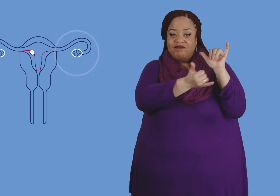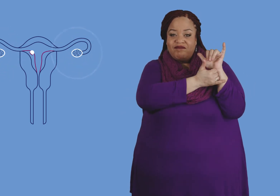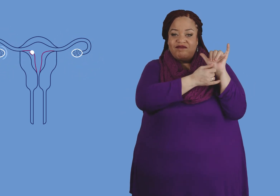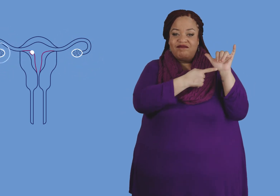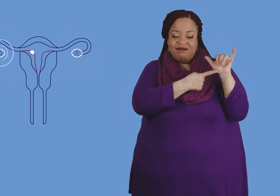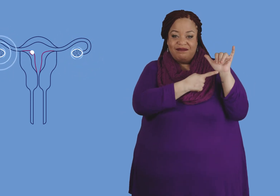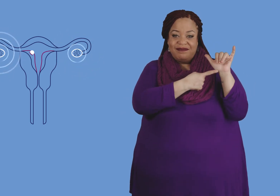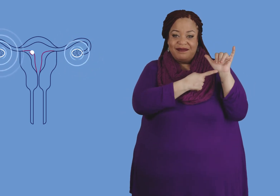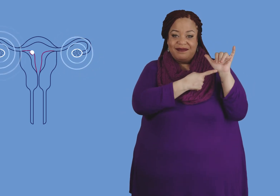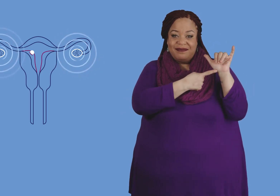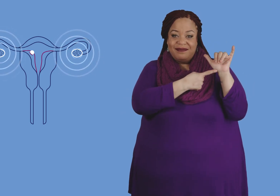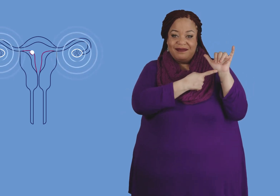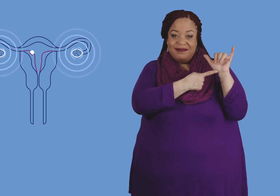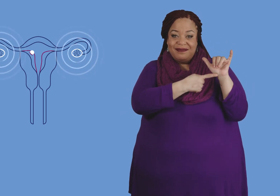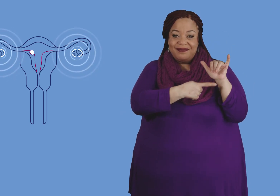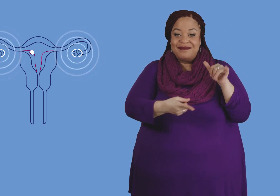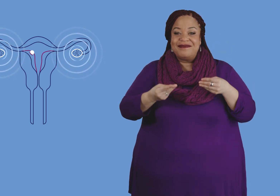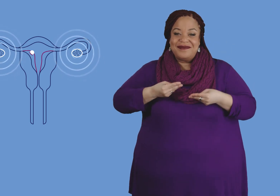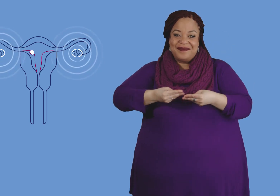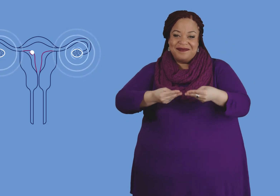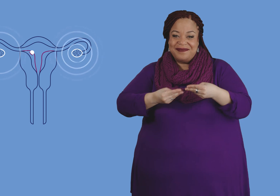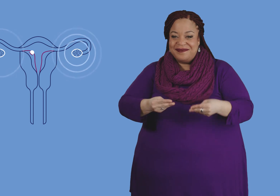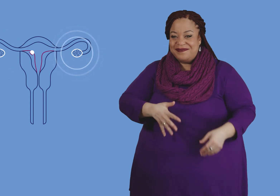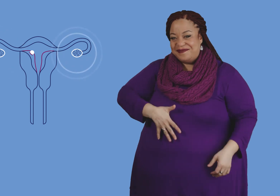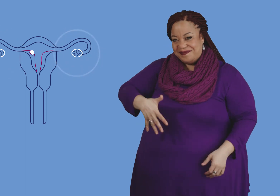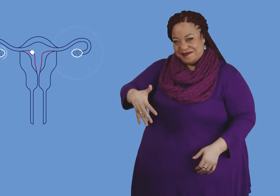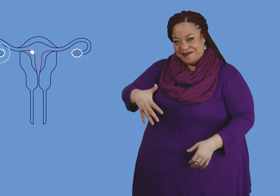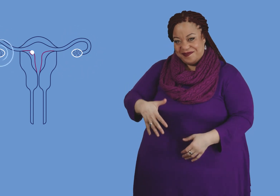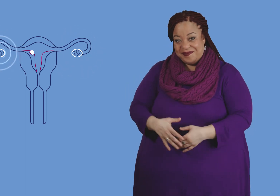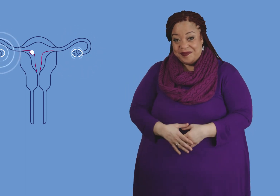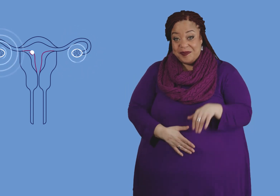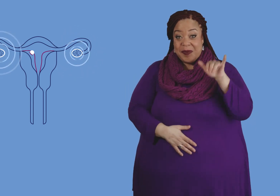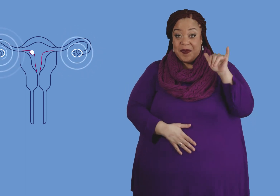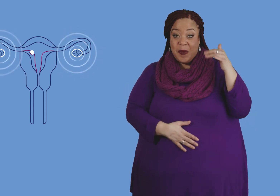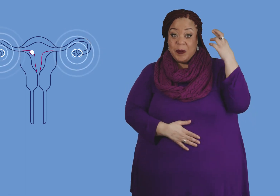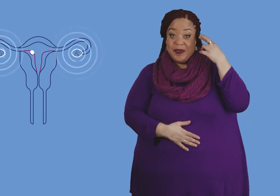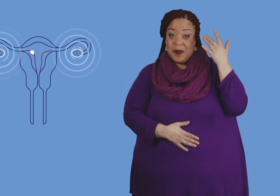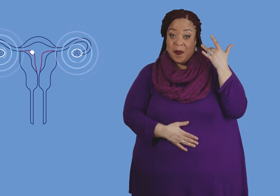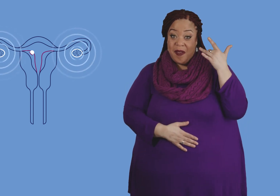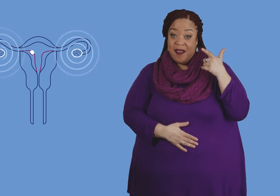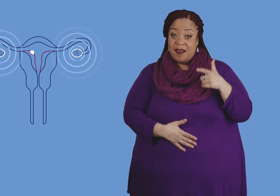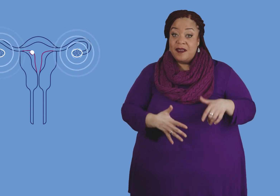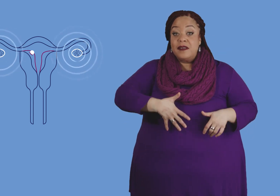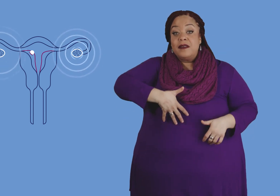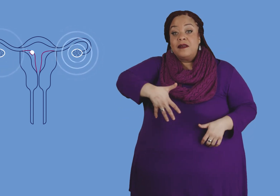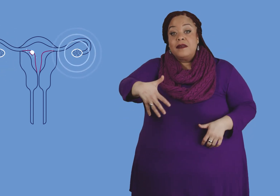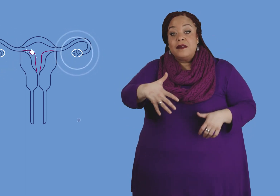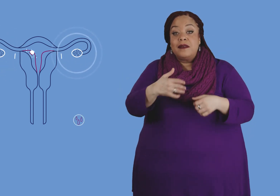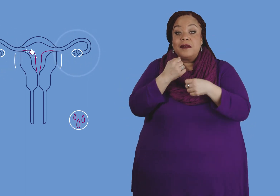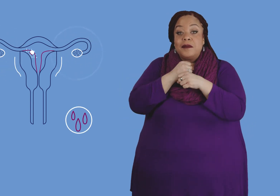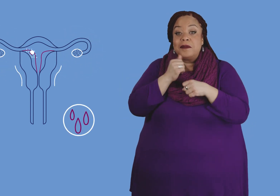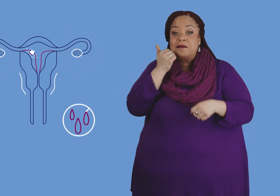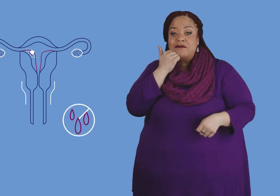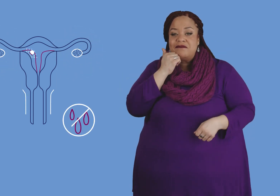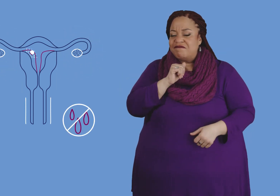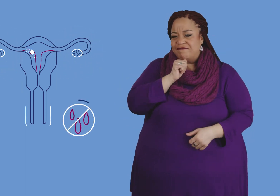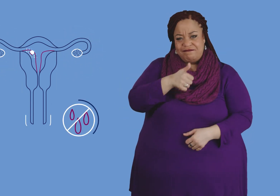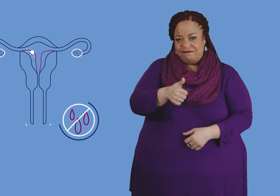These hormones keep your uterine lining in place so it can nourish the pregnancy. That's why you don't get your period